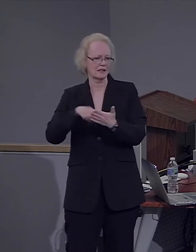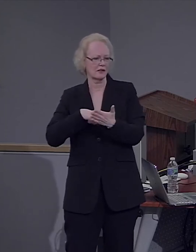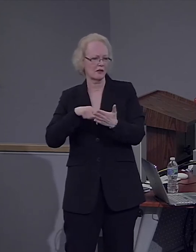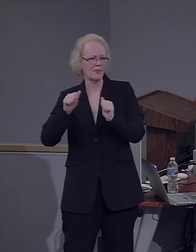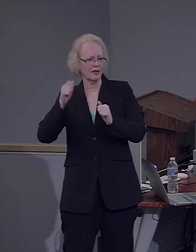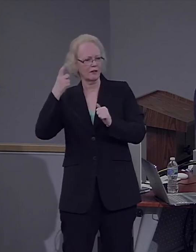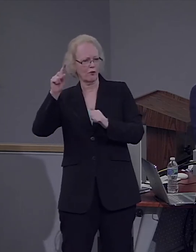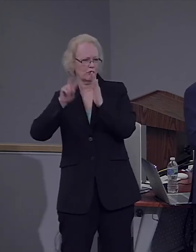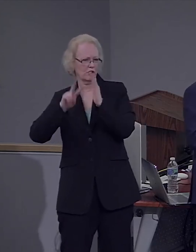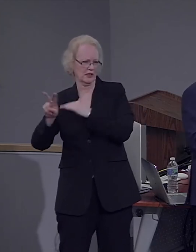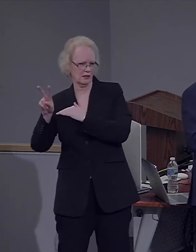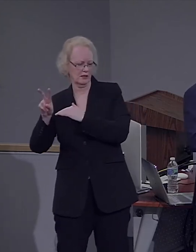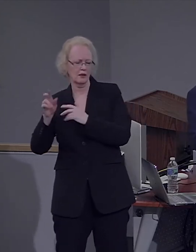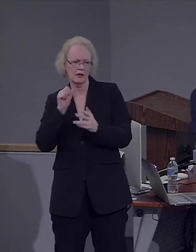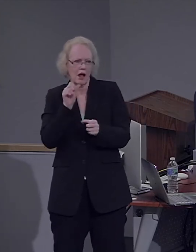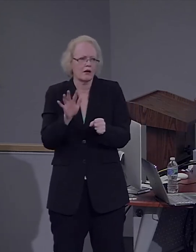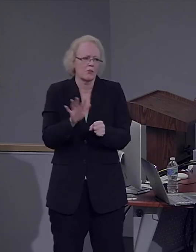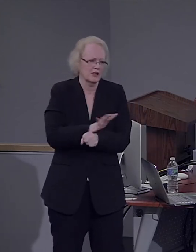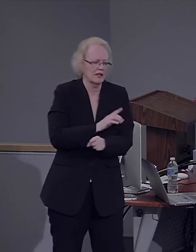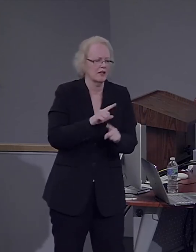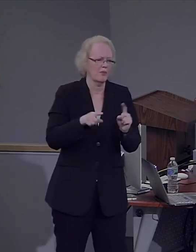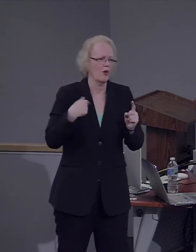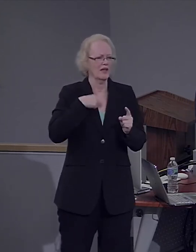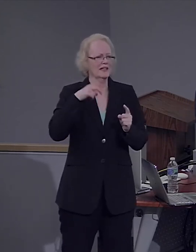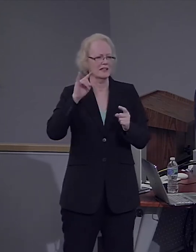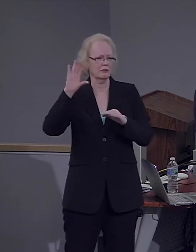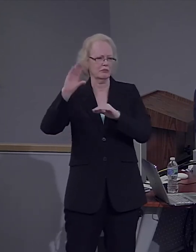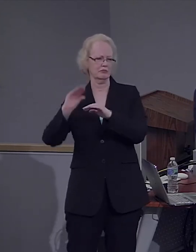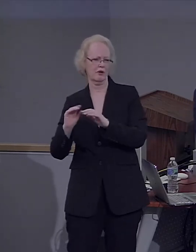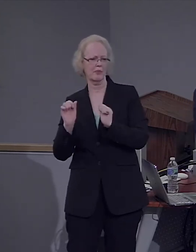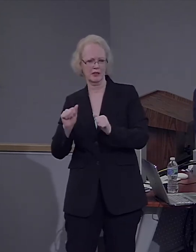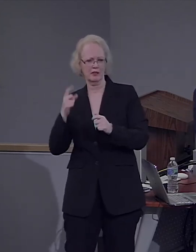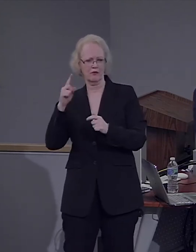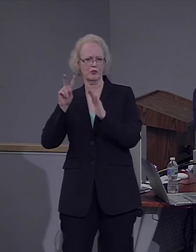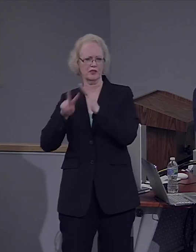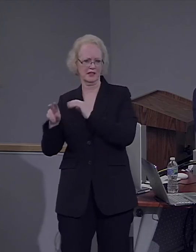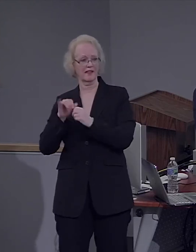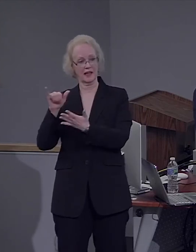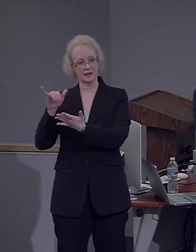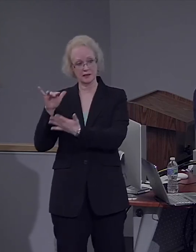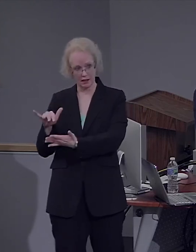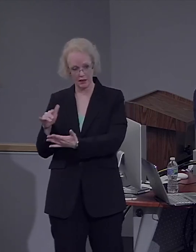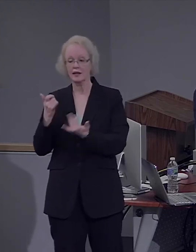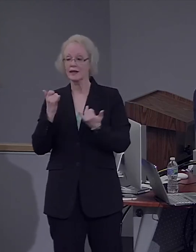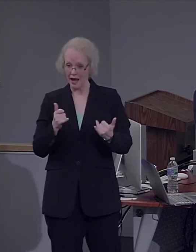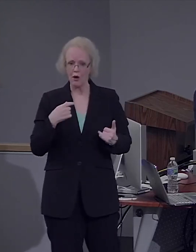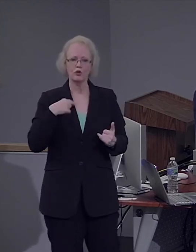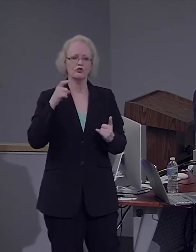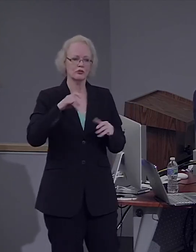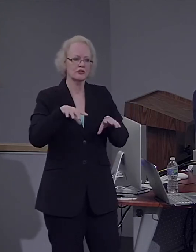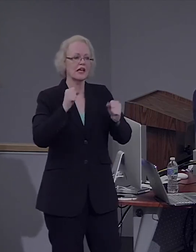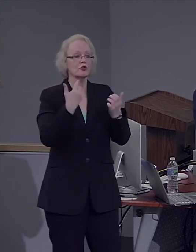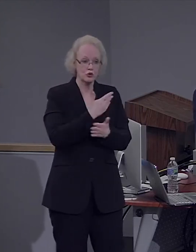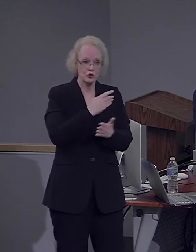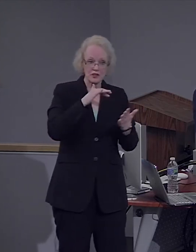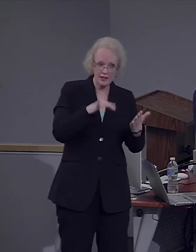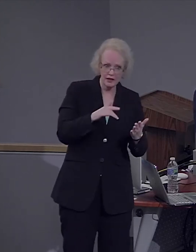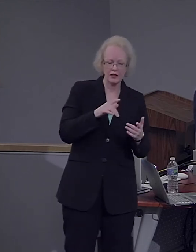Not completely, but to some extent. Yeah. So, I think we should do a new study now to specifically have predictable versus